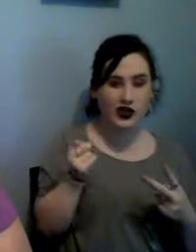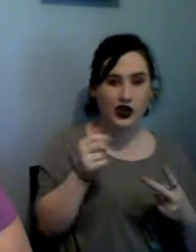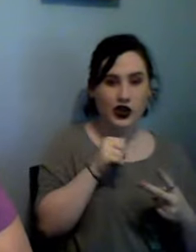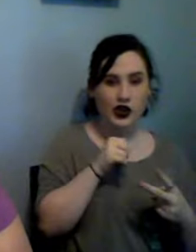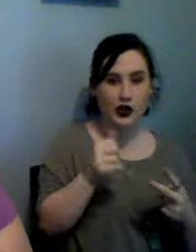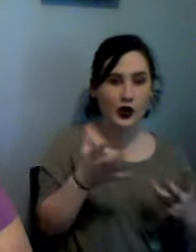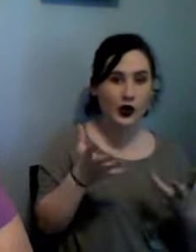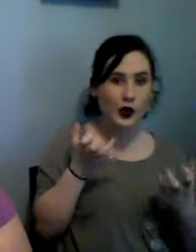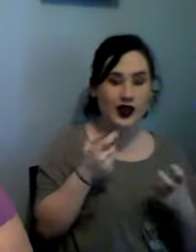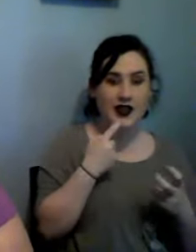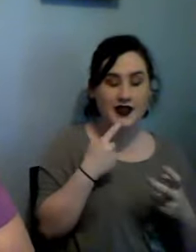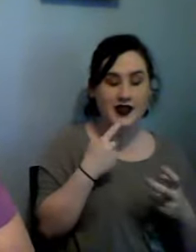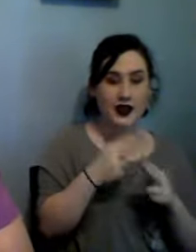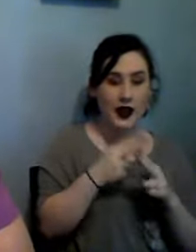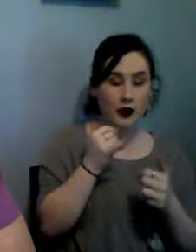is a